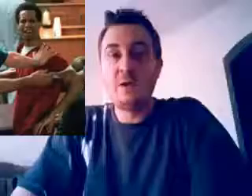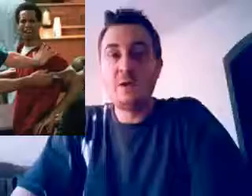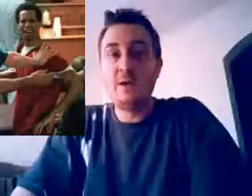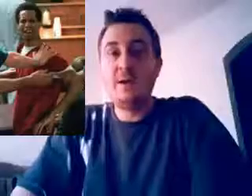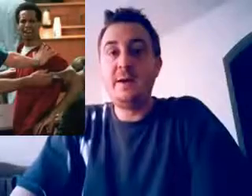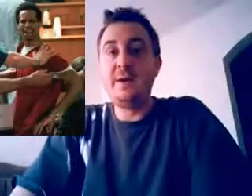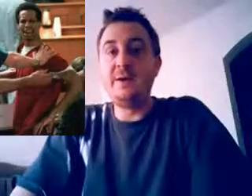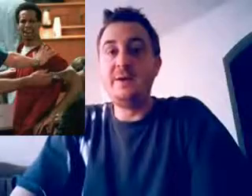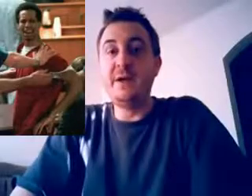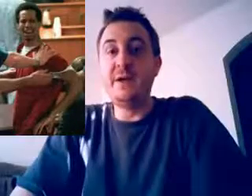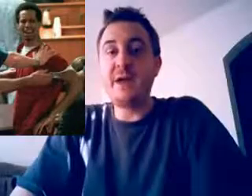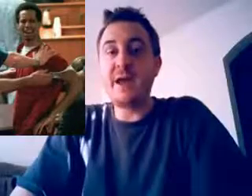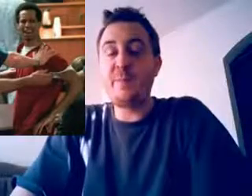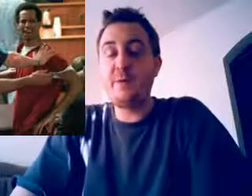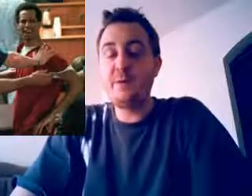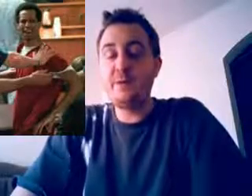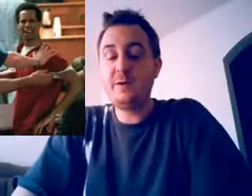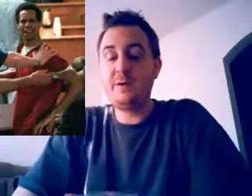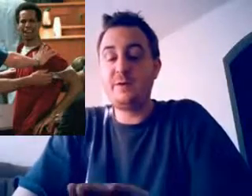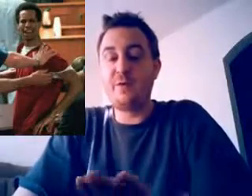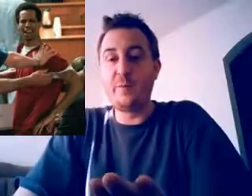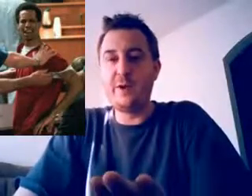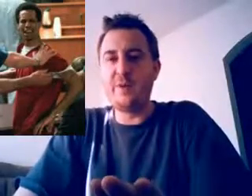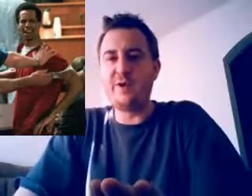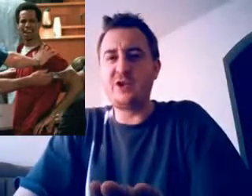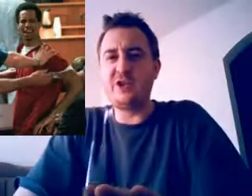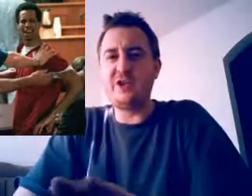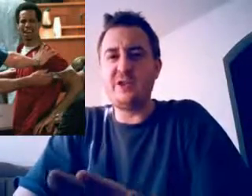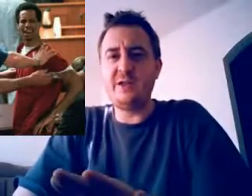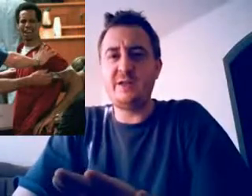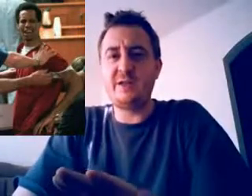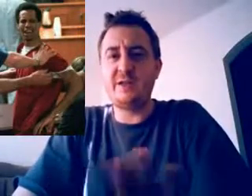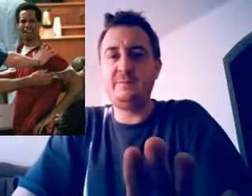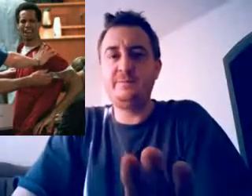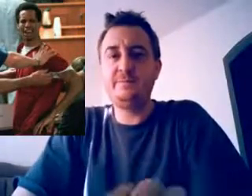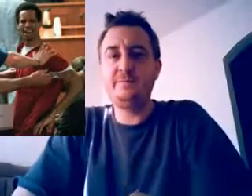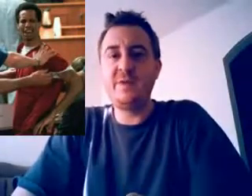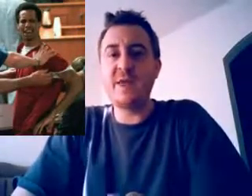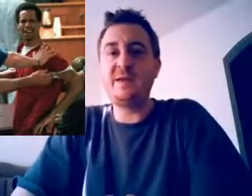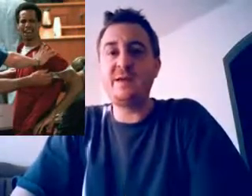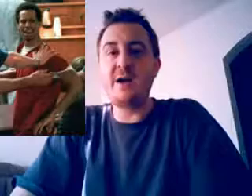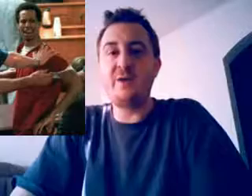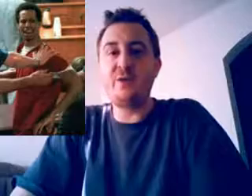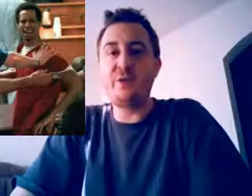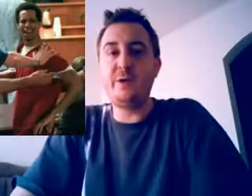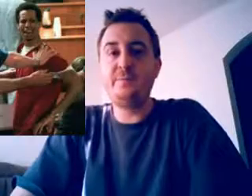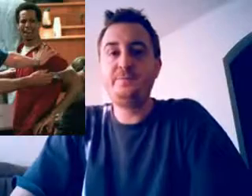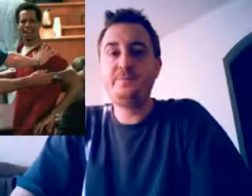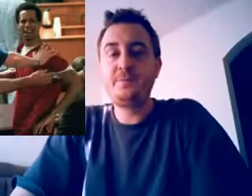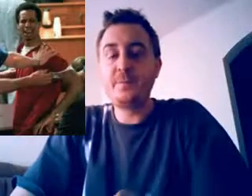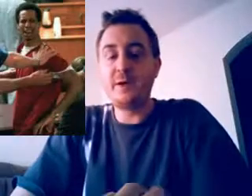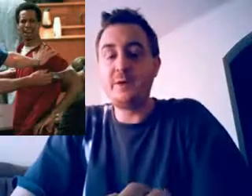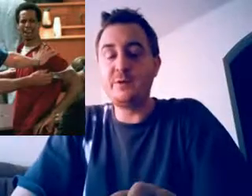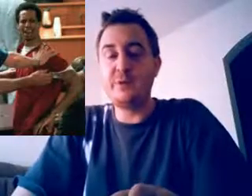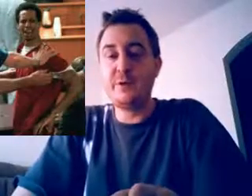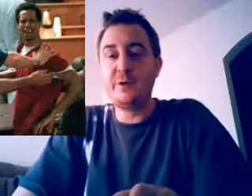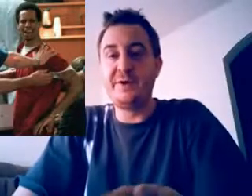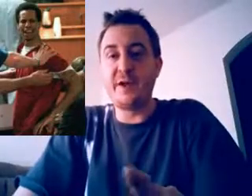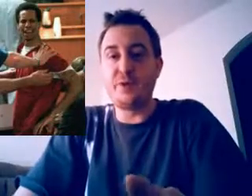Nathan Dunlap killed four people at a Chuck E. Cheese in 1993 and he was put on death